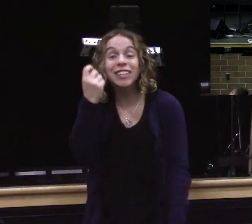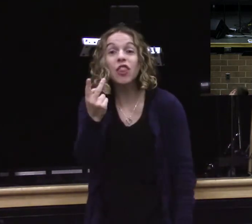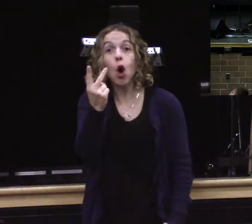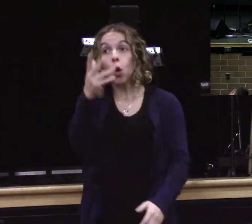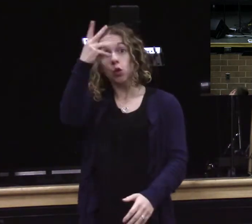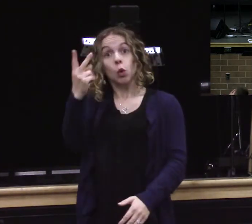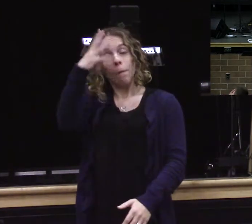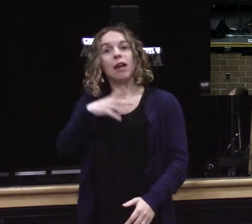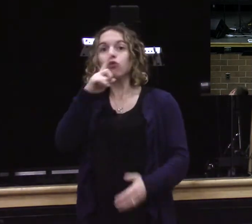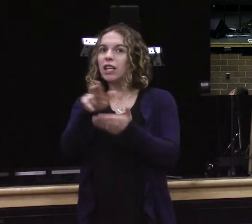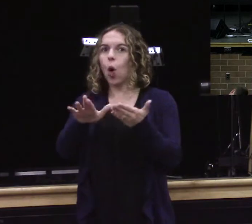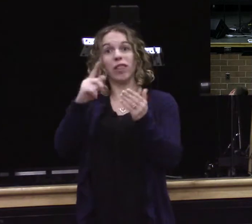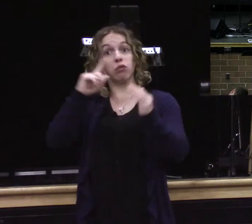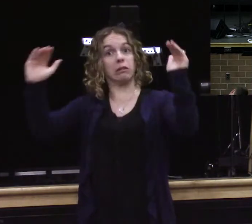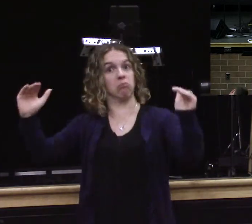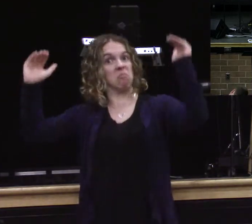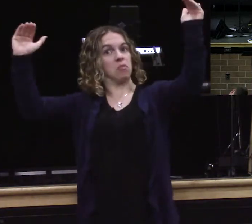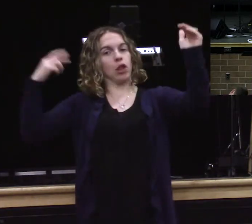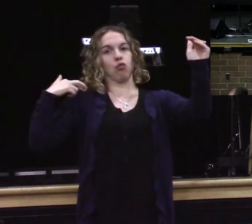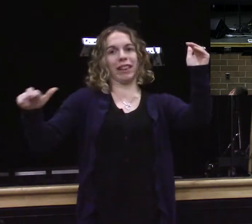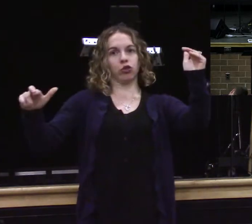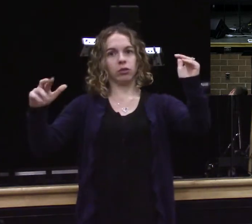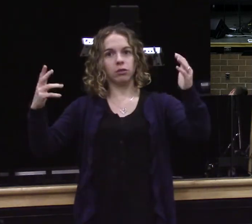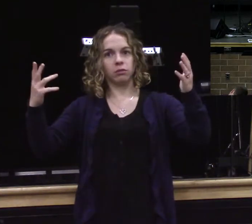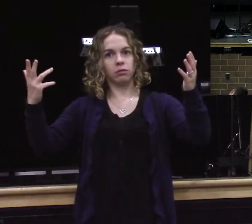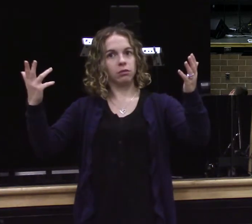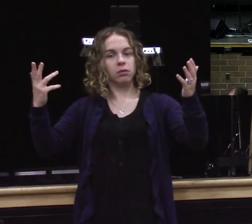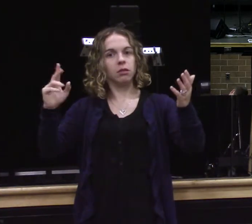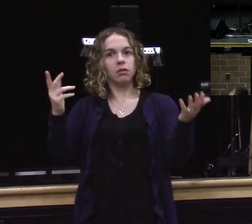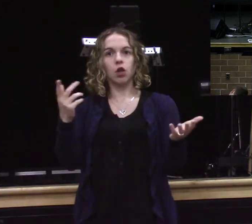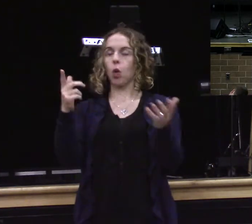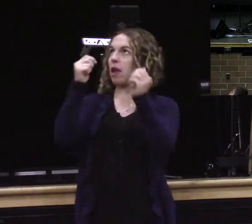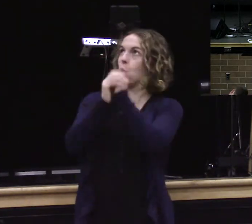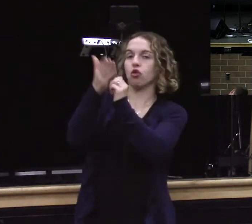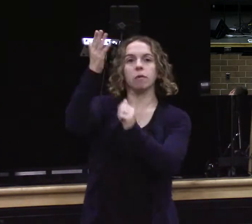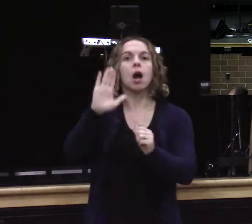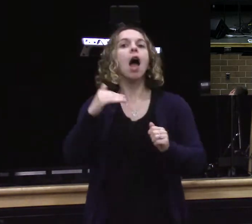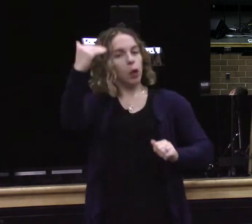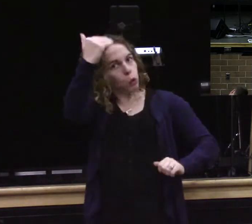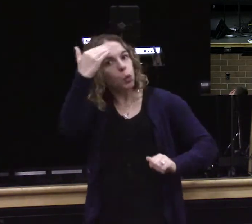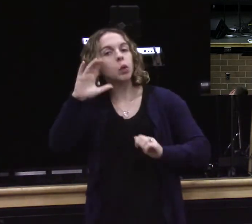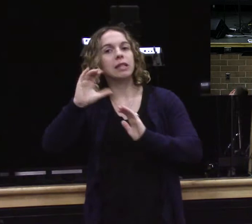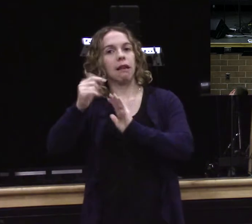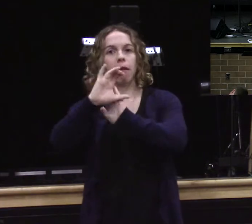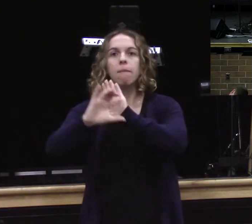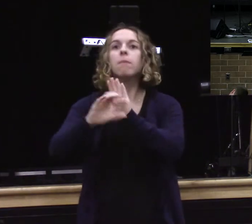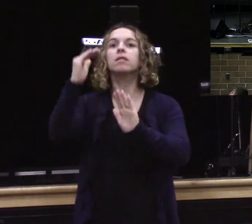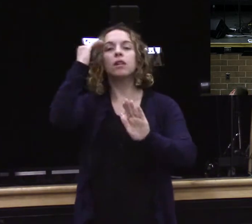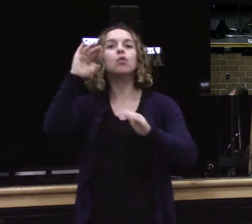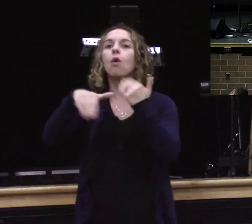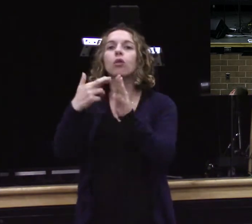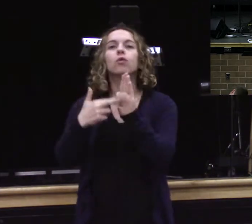men from God? What didn't they have in their heart that would allow them to walk away? Why?